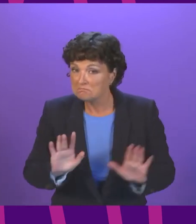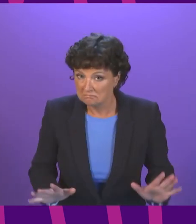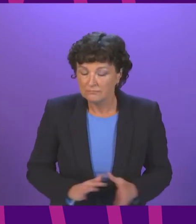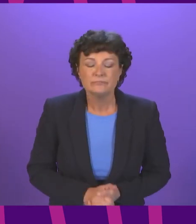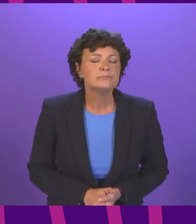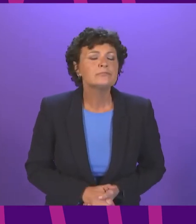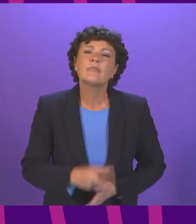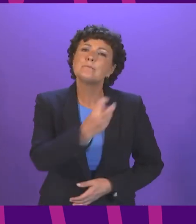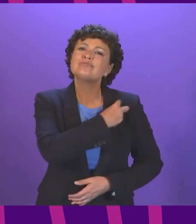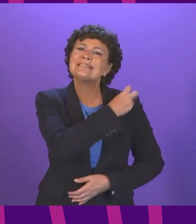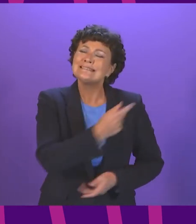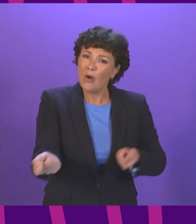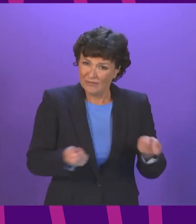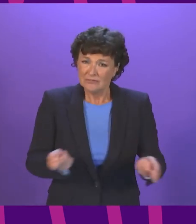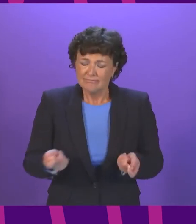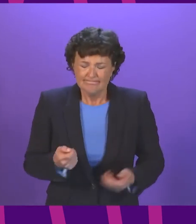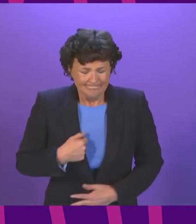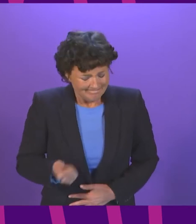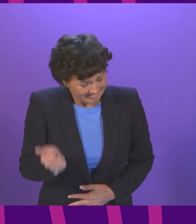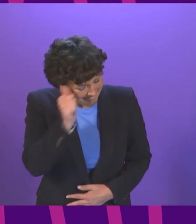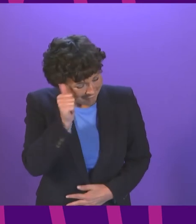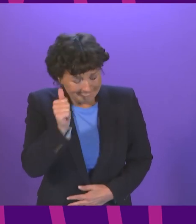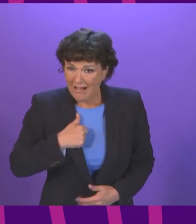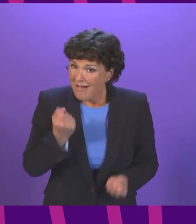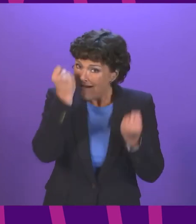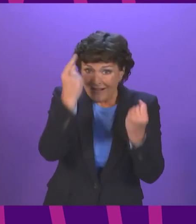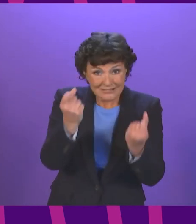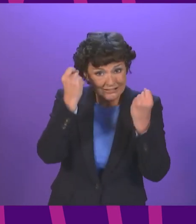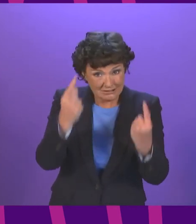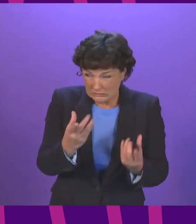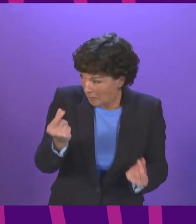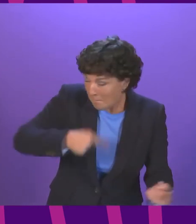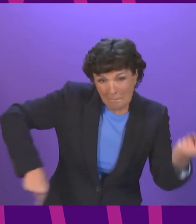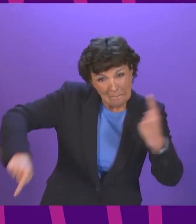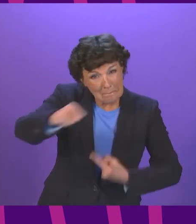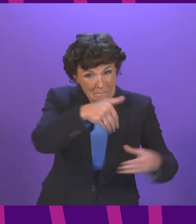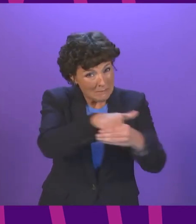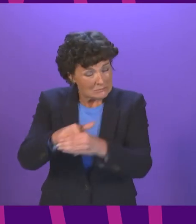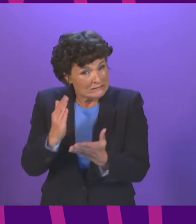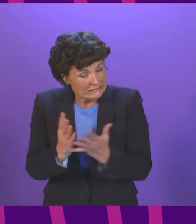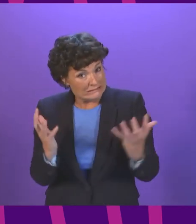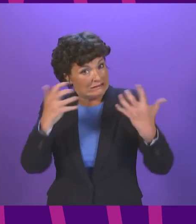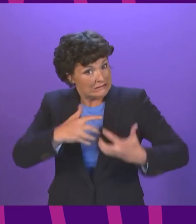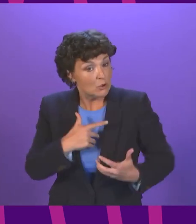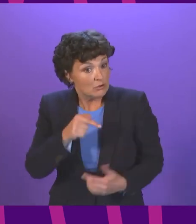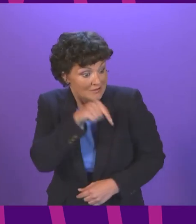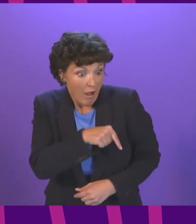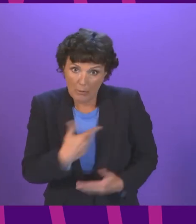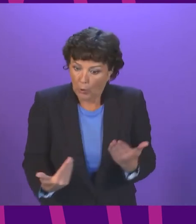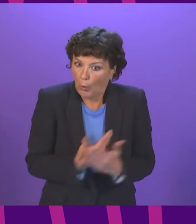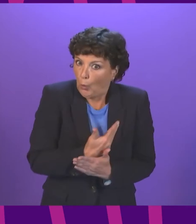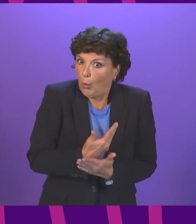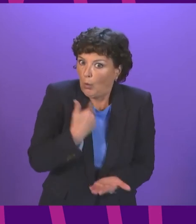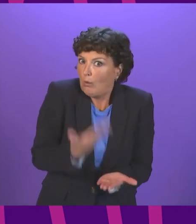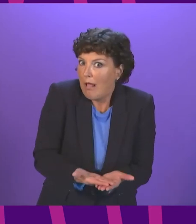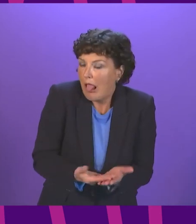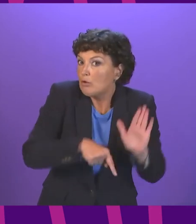I understand that some have sincerely held concerns about this legislation. It is therefore worth stressing, I think, what